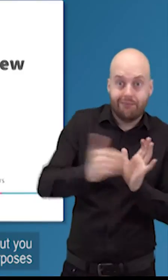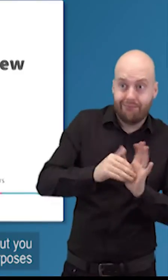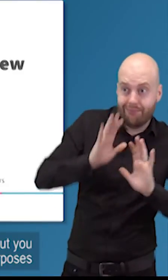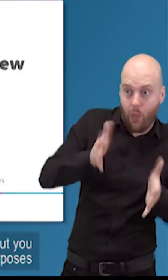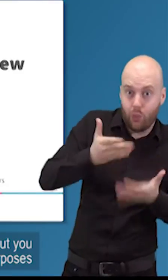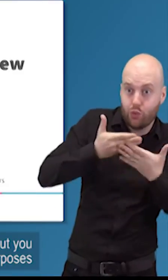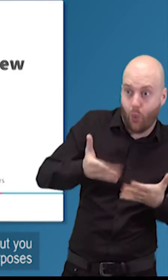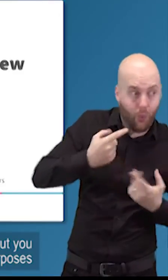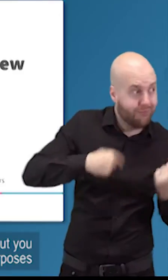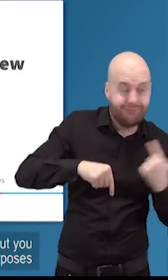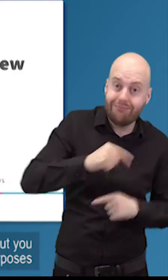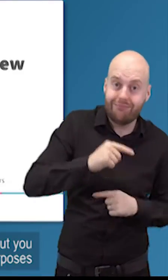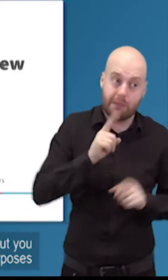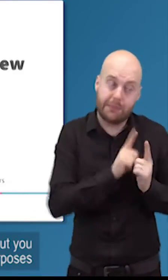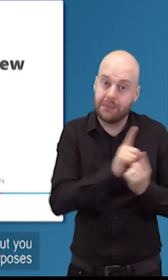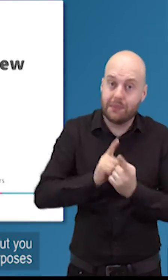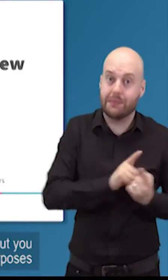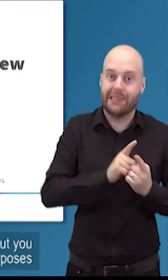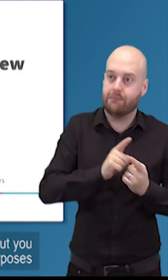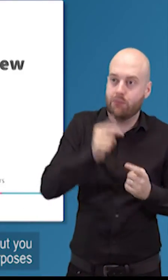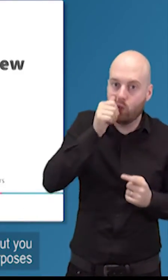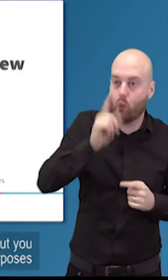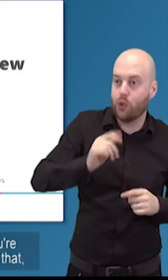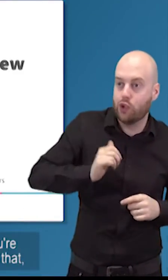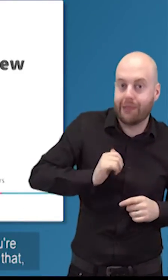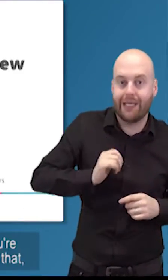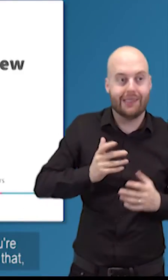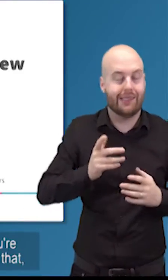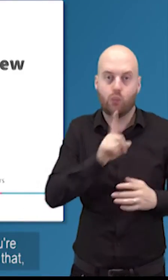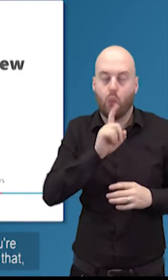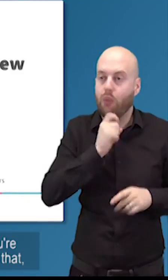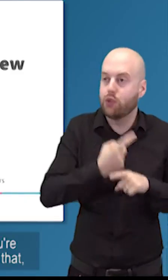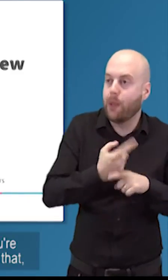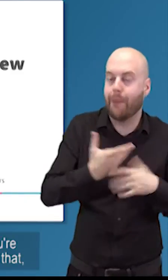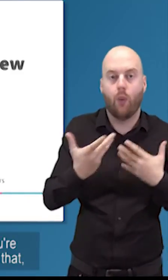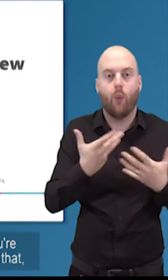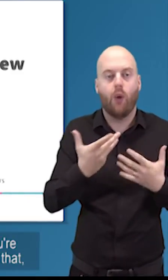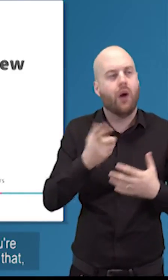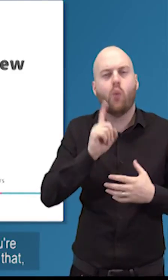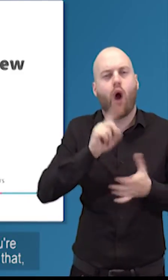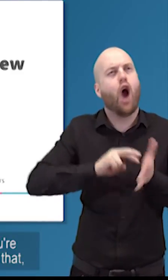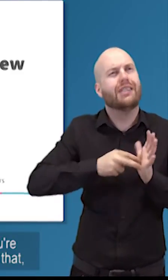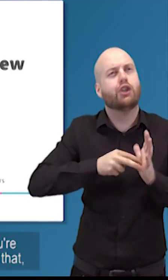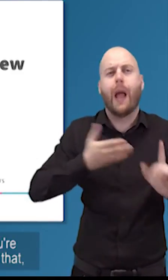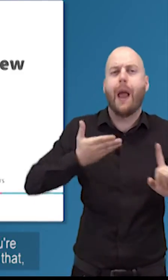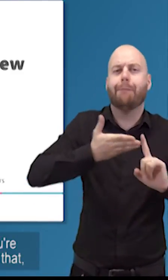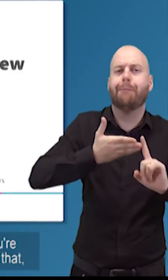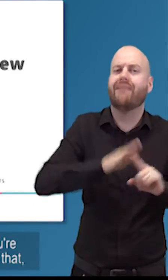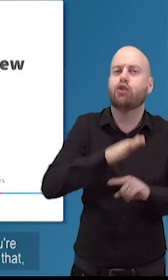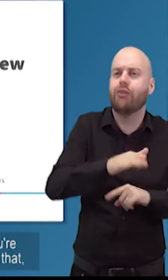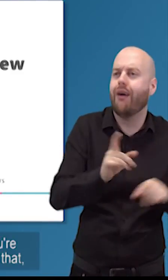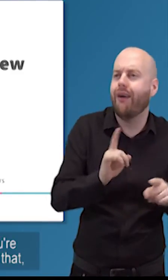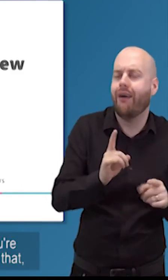complicated but you just have to make sure they know what your purposes are they know what your vision is where you're trying to take the organization